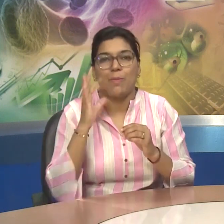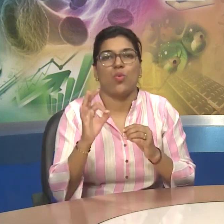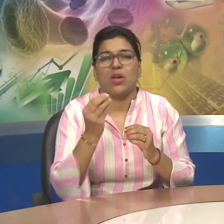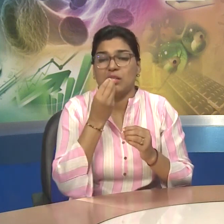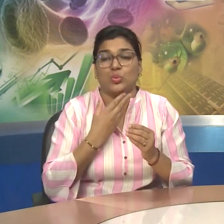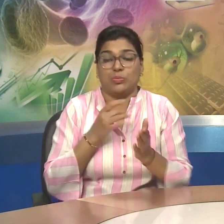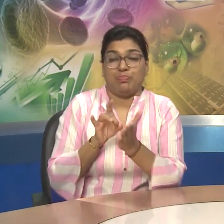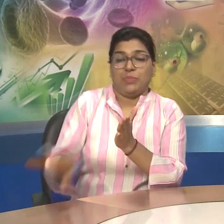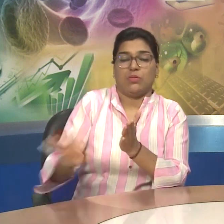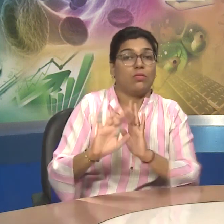Calcium